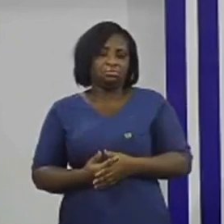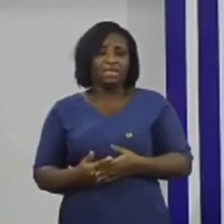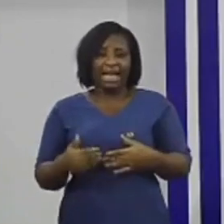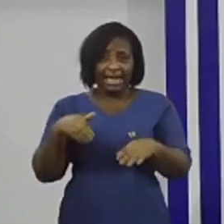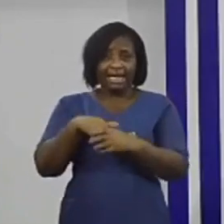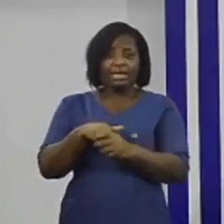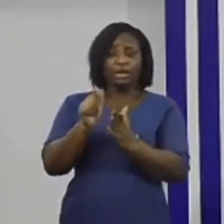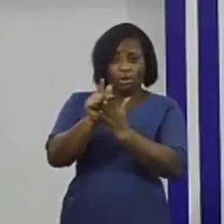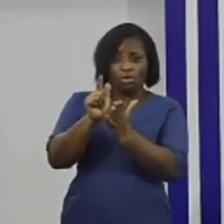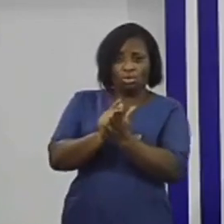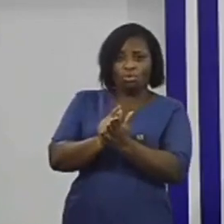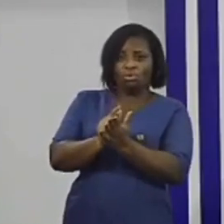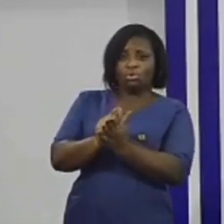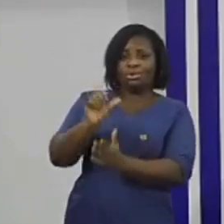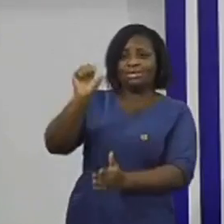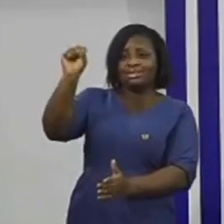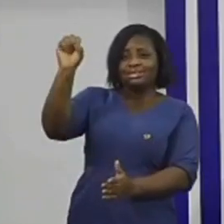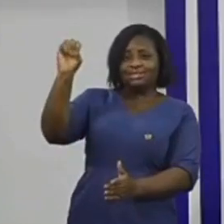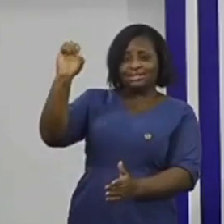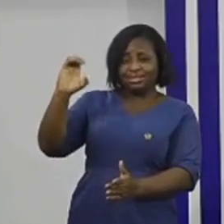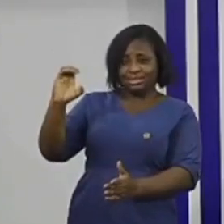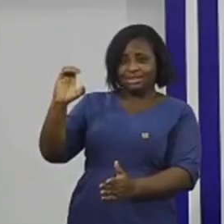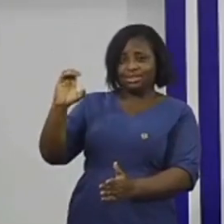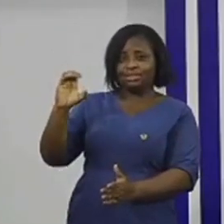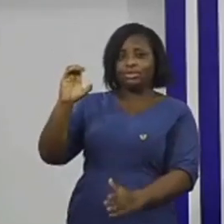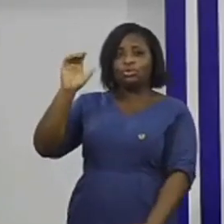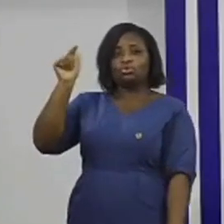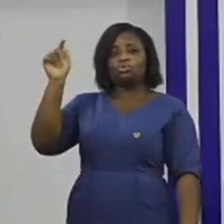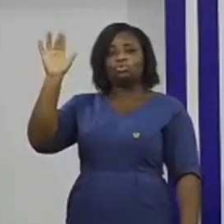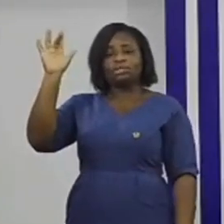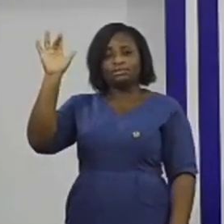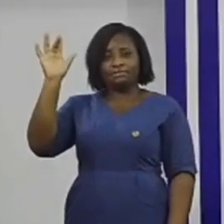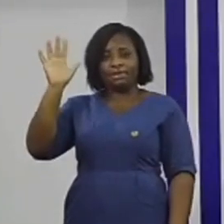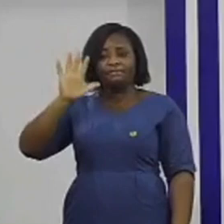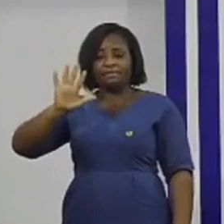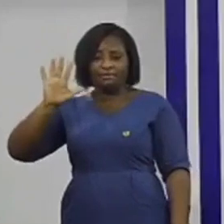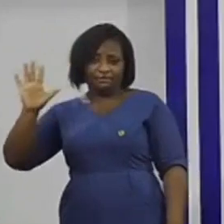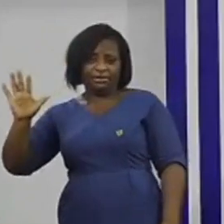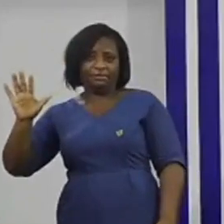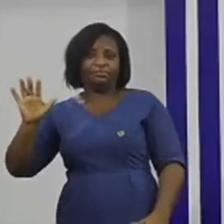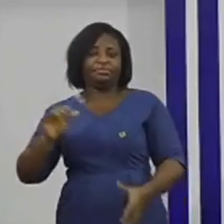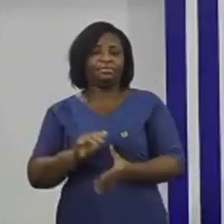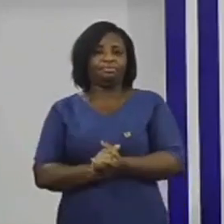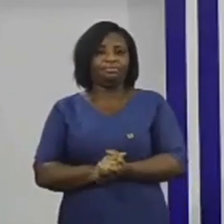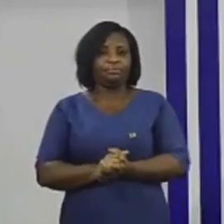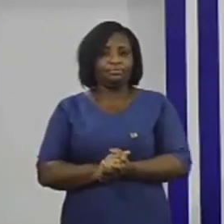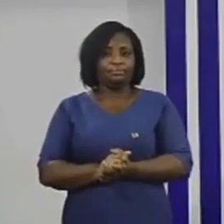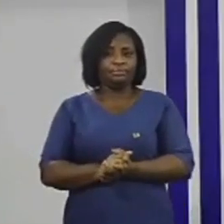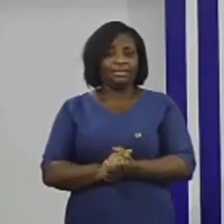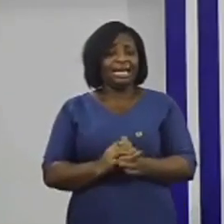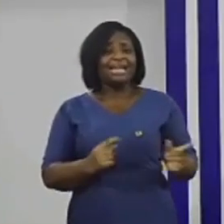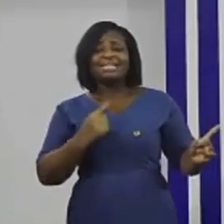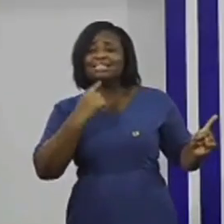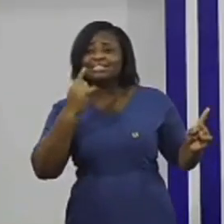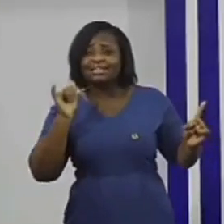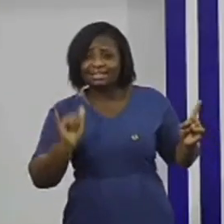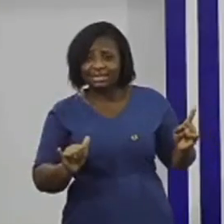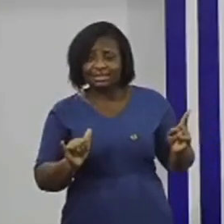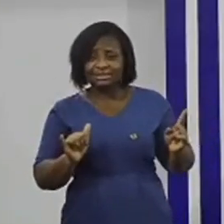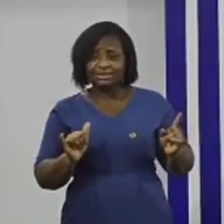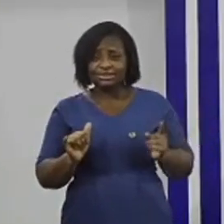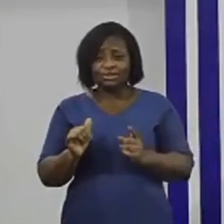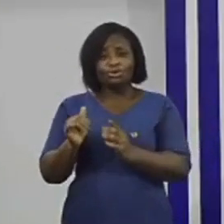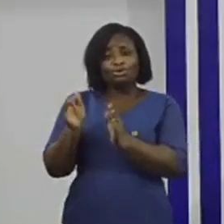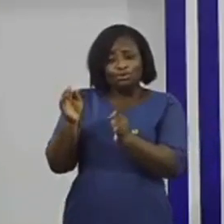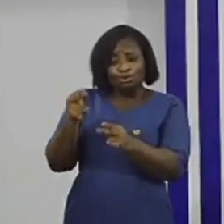Section 25.5 of the rent law are cited. This stipulates that money and shorter